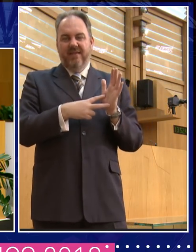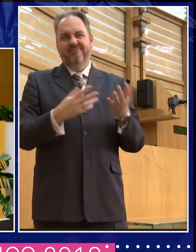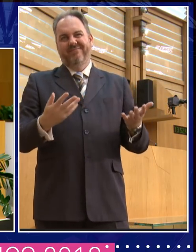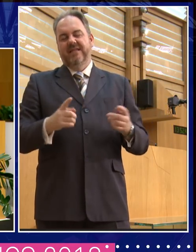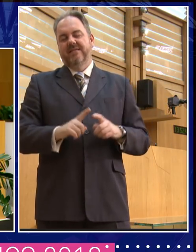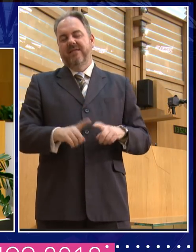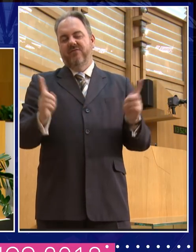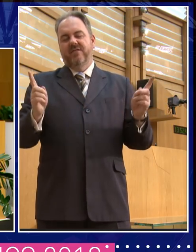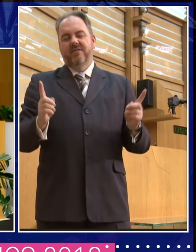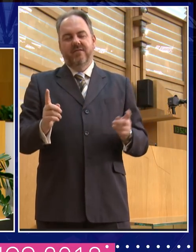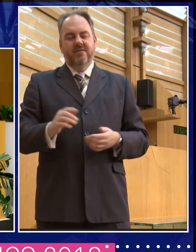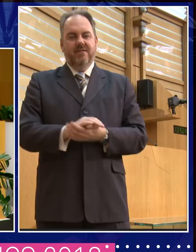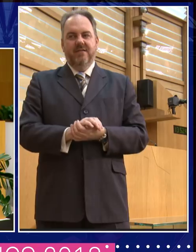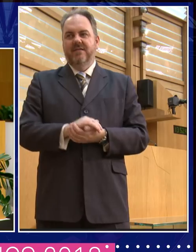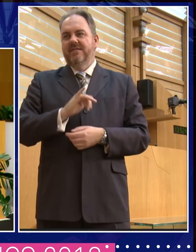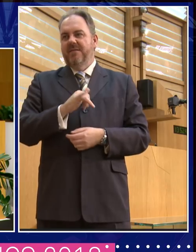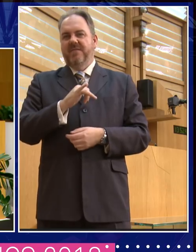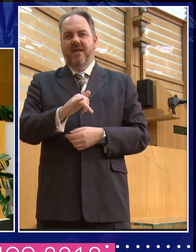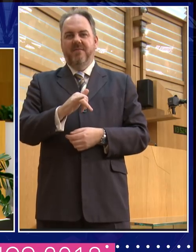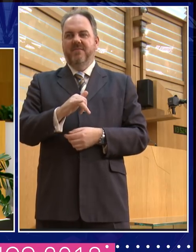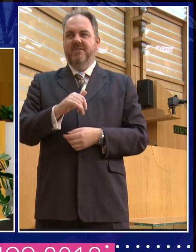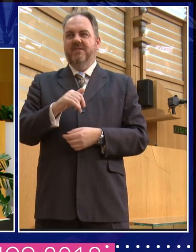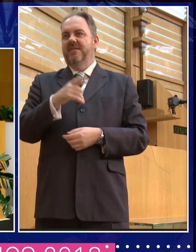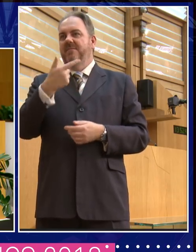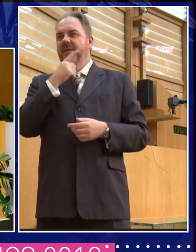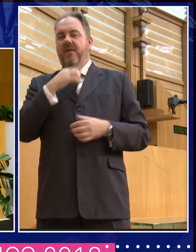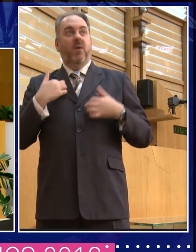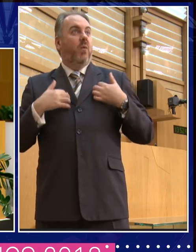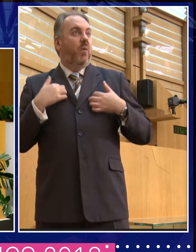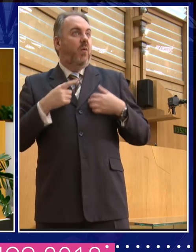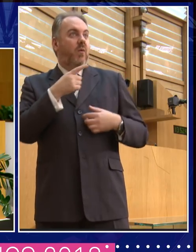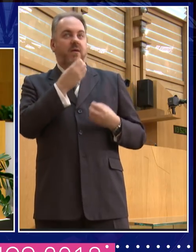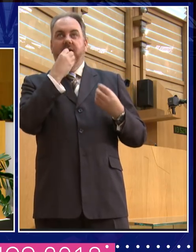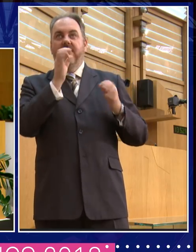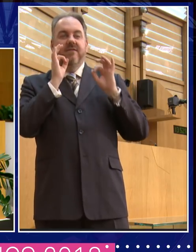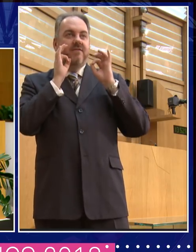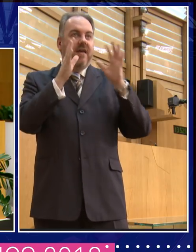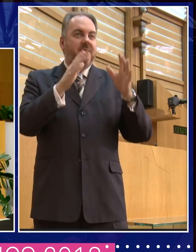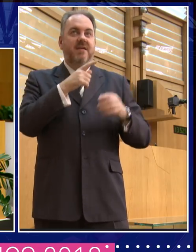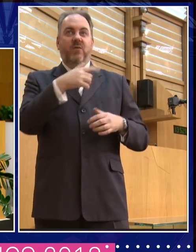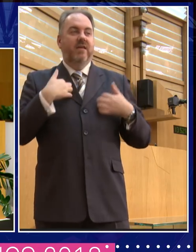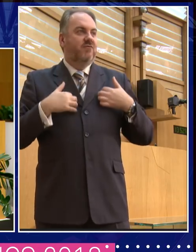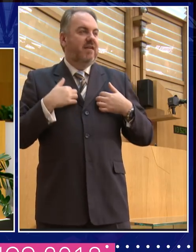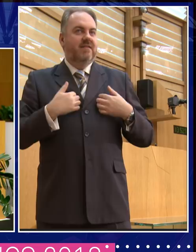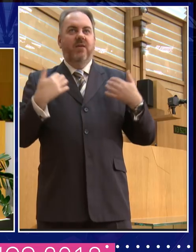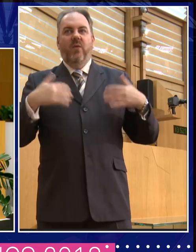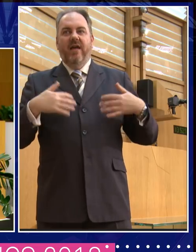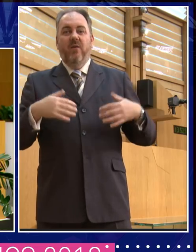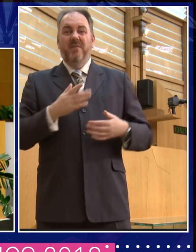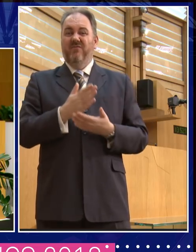you get picked up, you're the flavour of the month for a year or so, maybe five years, maybe 10 years. But in the end, they'll